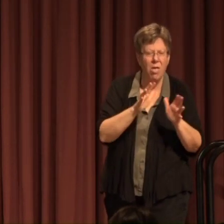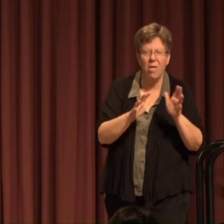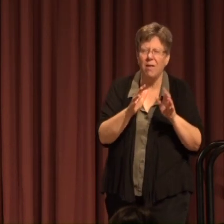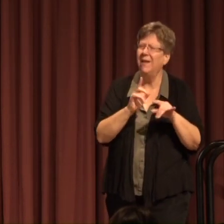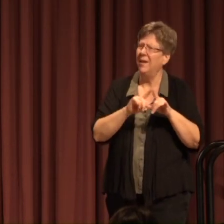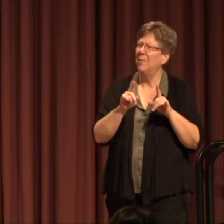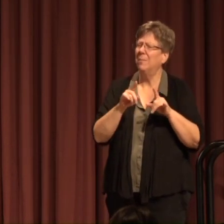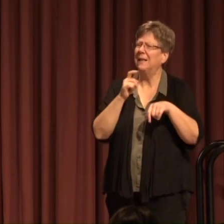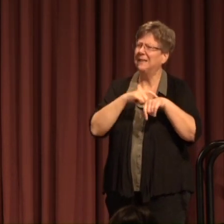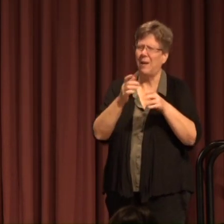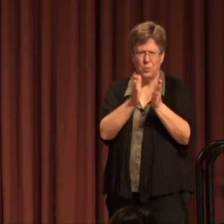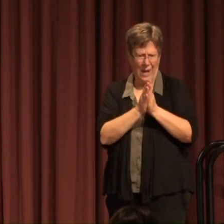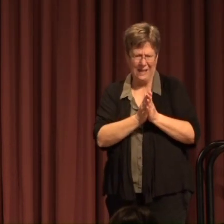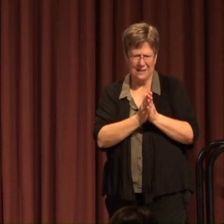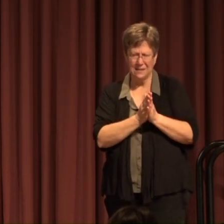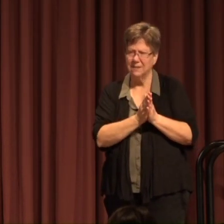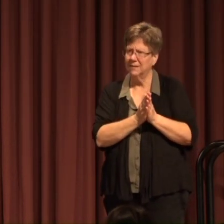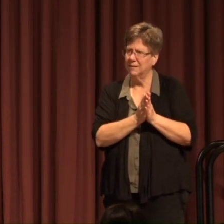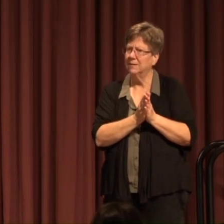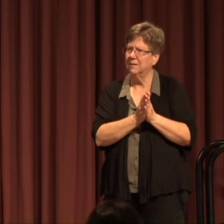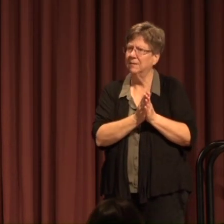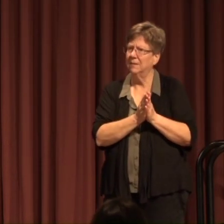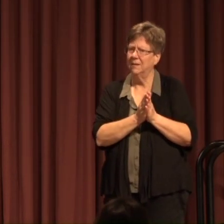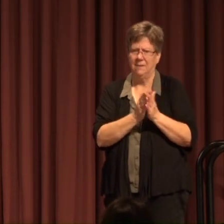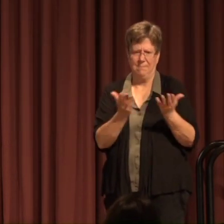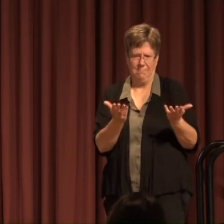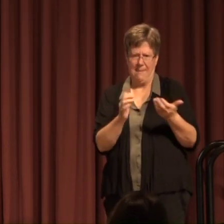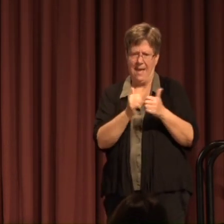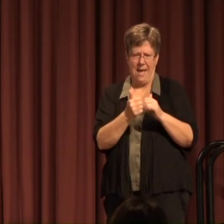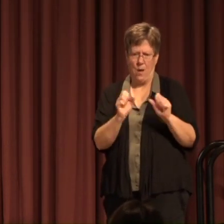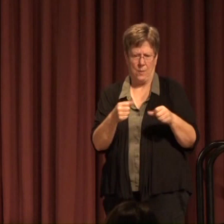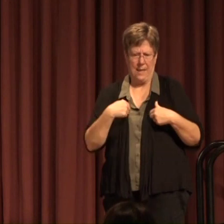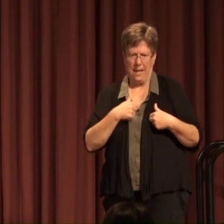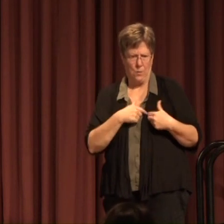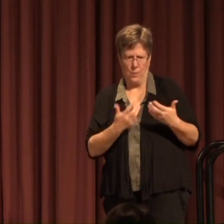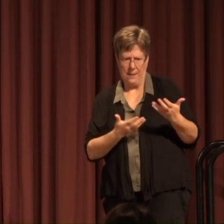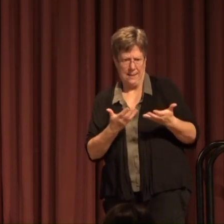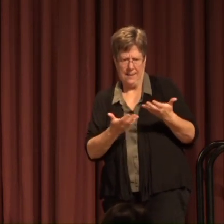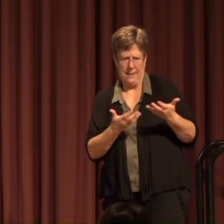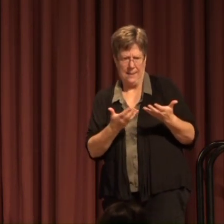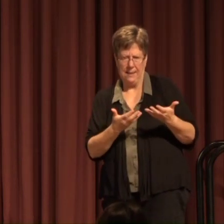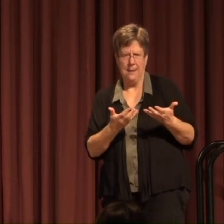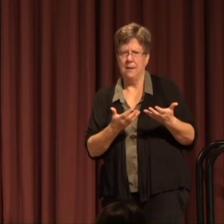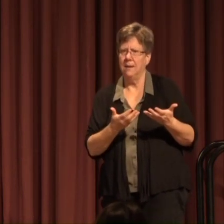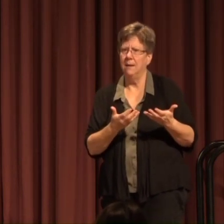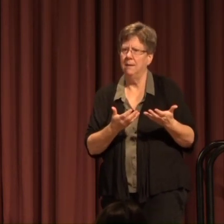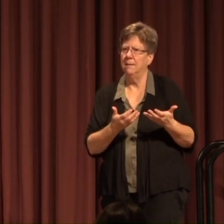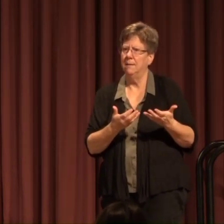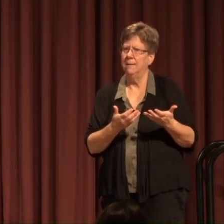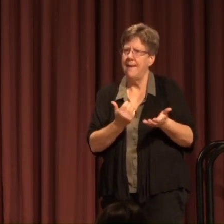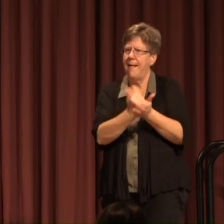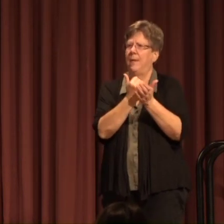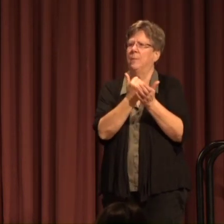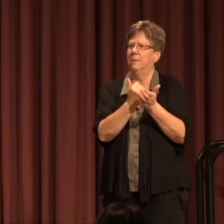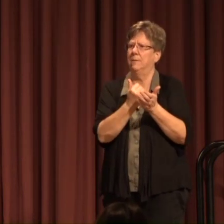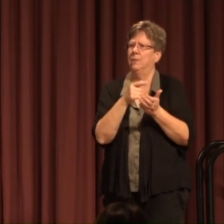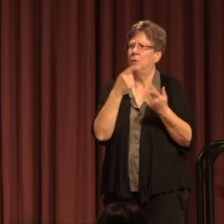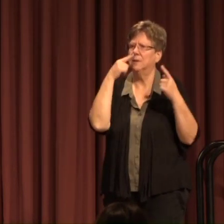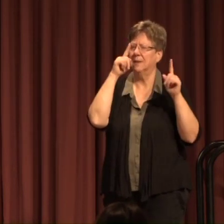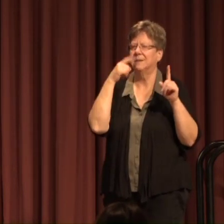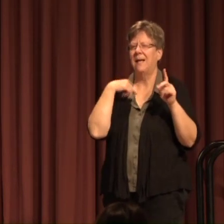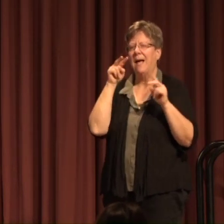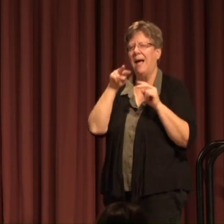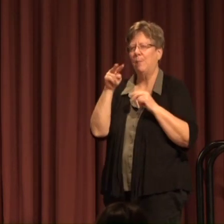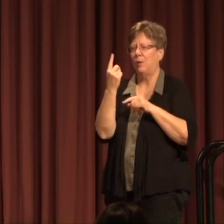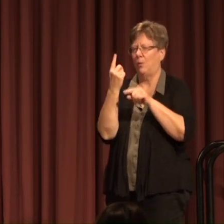But to just ask the question How can we Make a special effort For student success I'm looking at